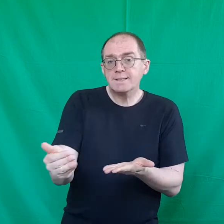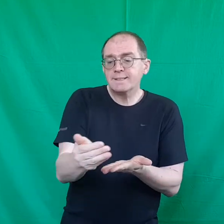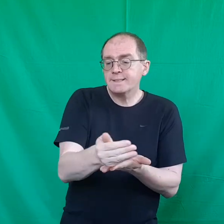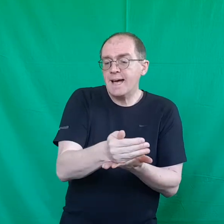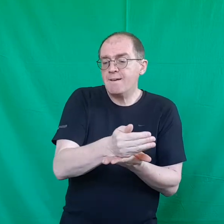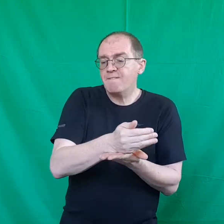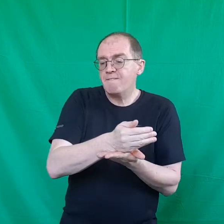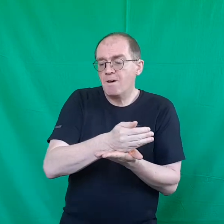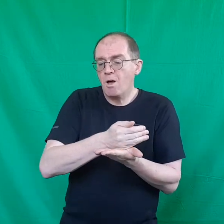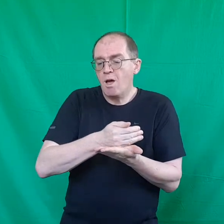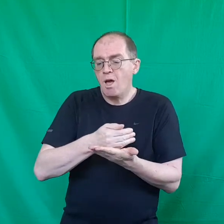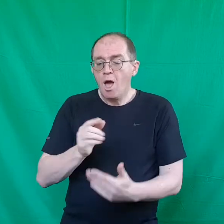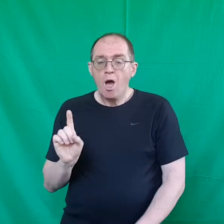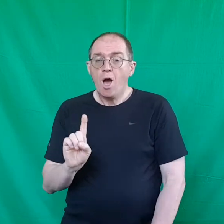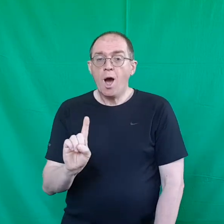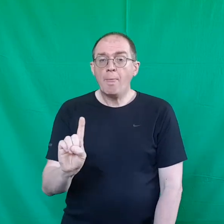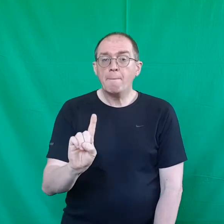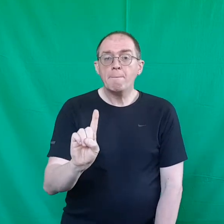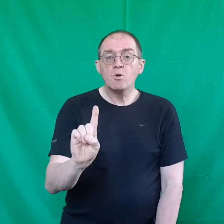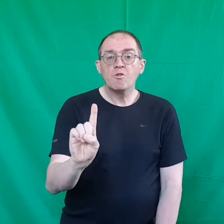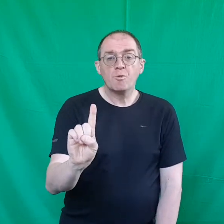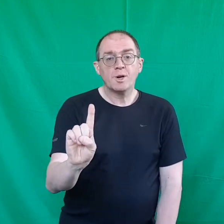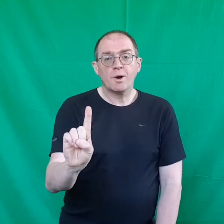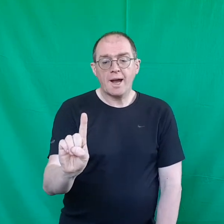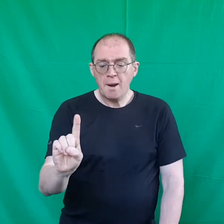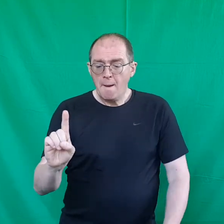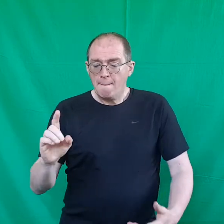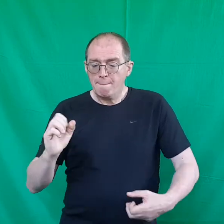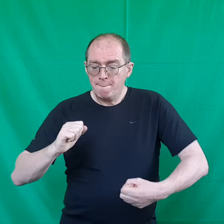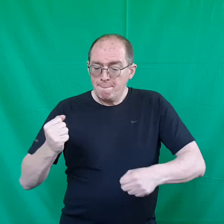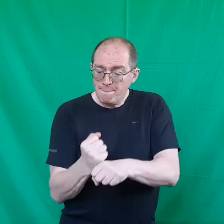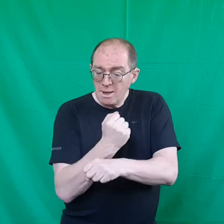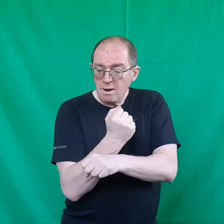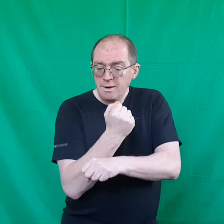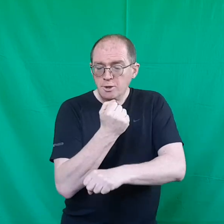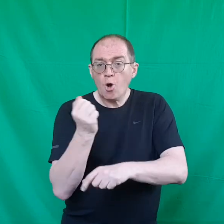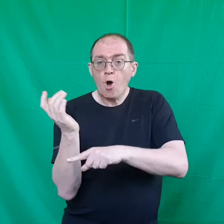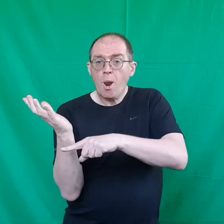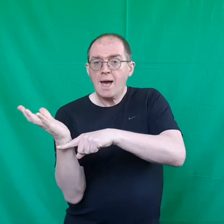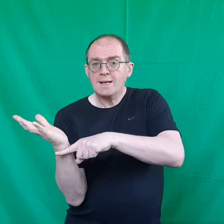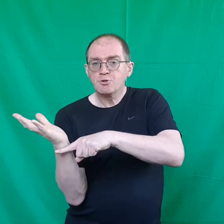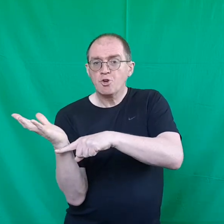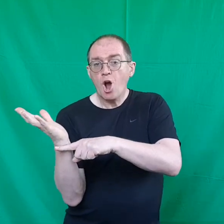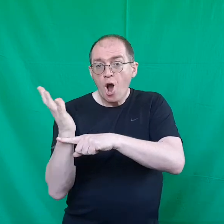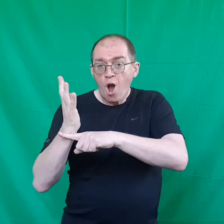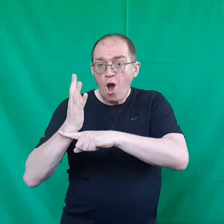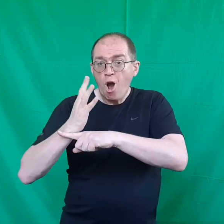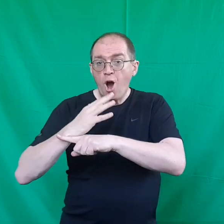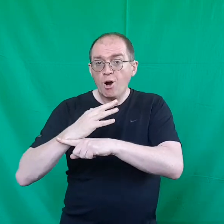safe on the move we do it again build us all a hedgehog